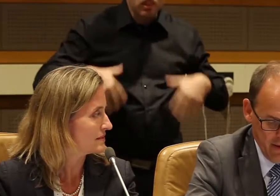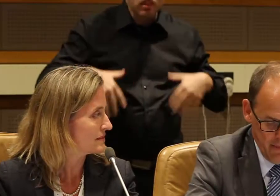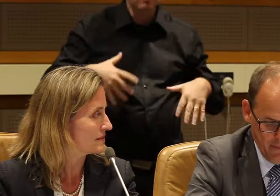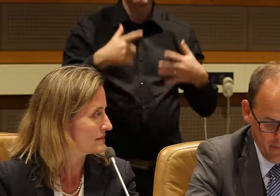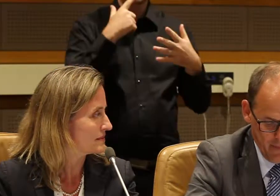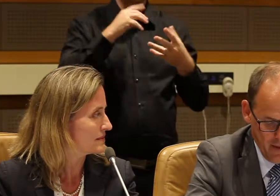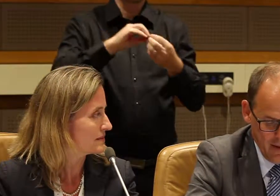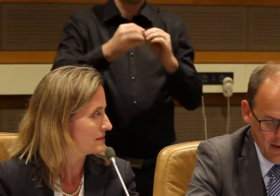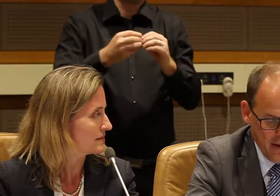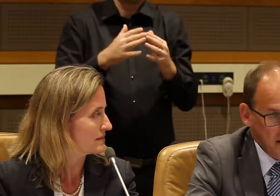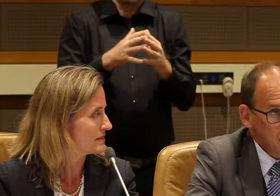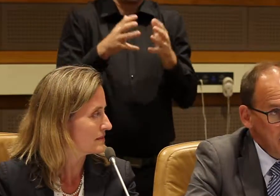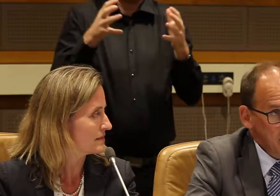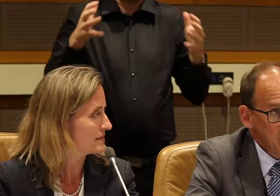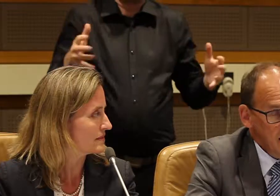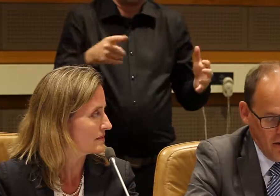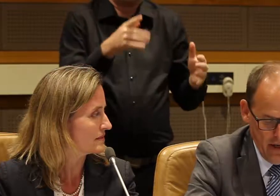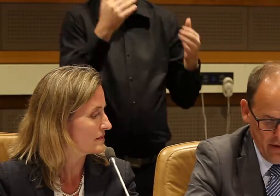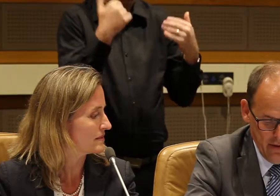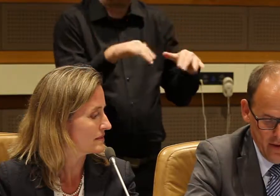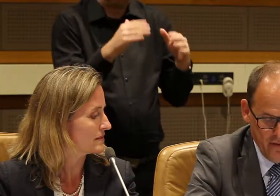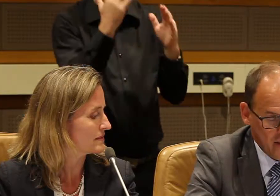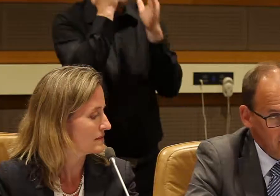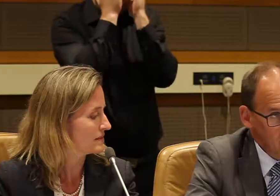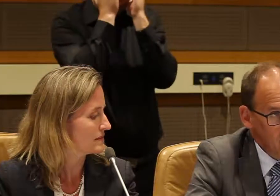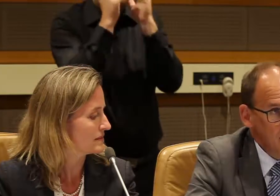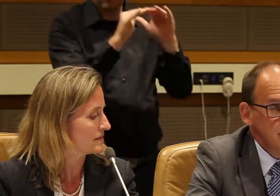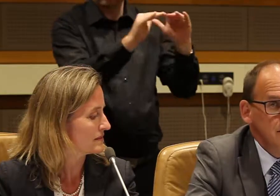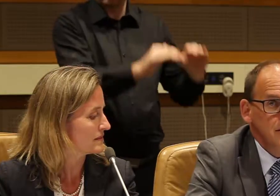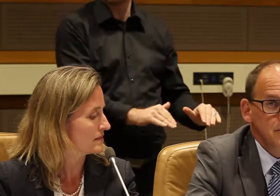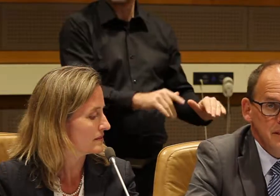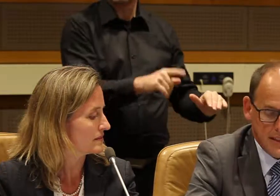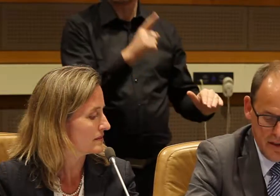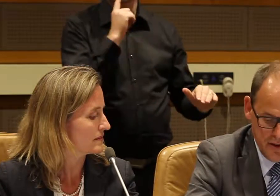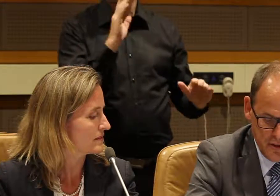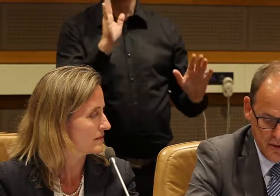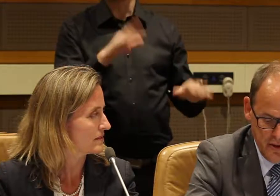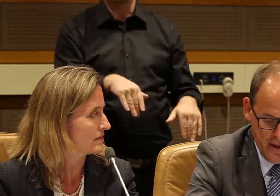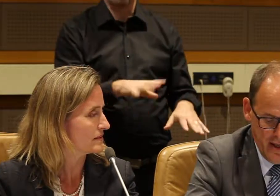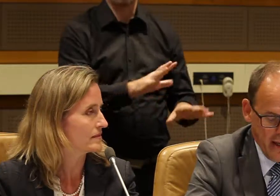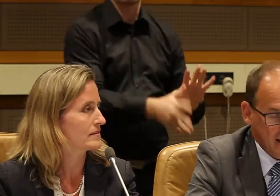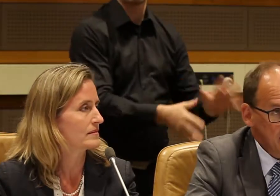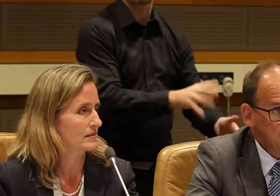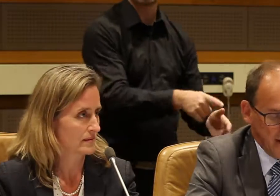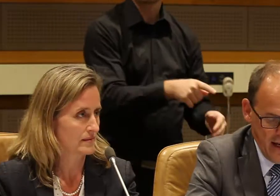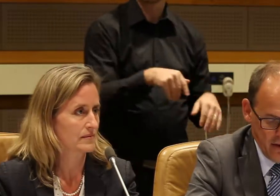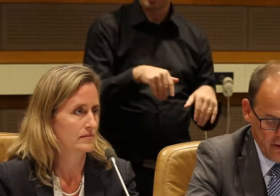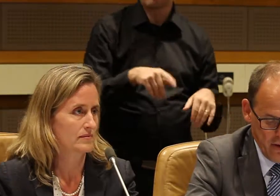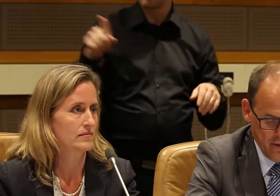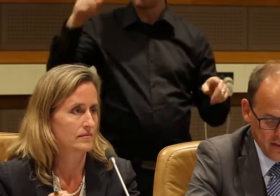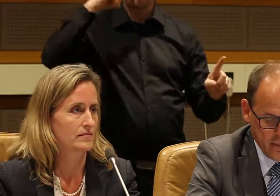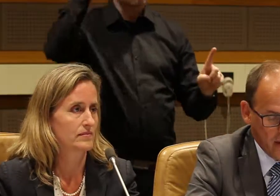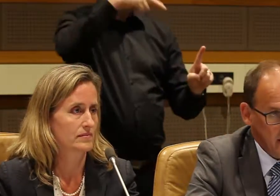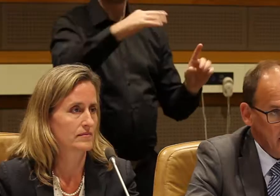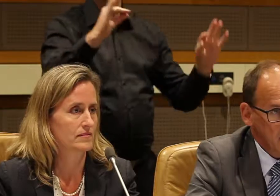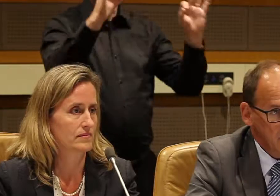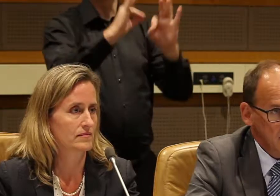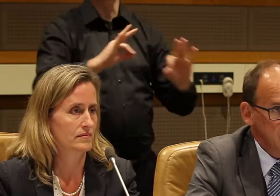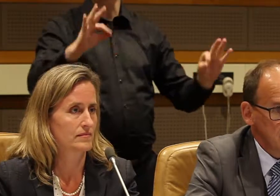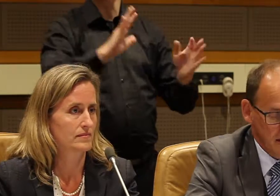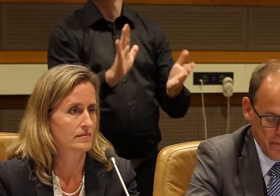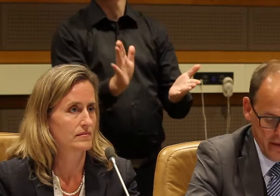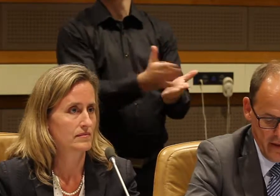vulnerability. Many are rendered invisible, misunderstood and left out of disability